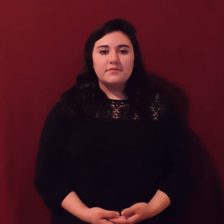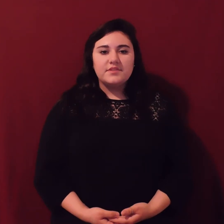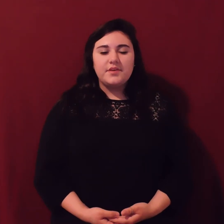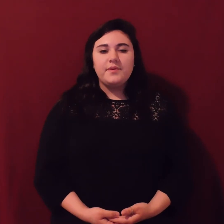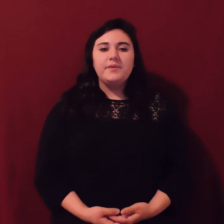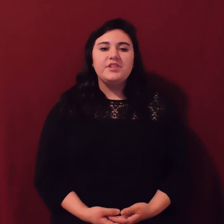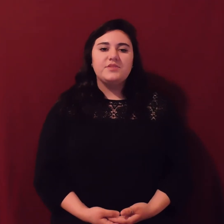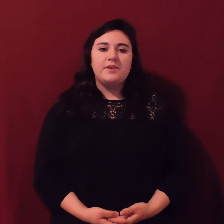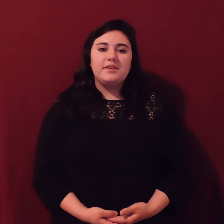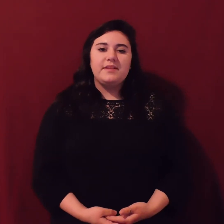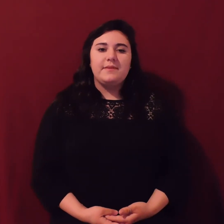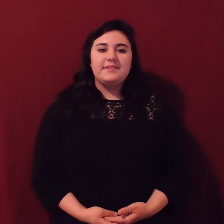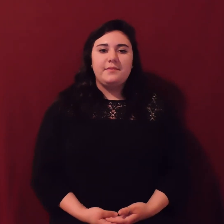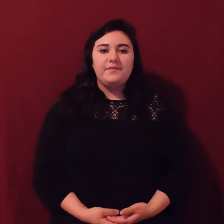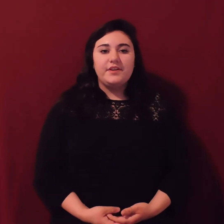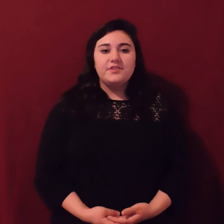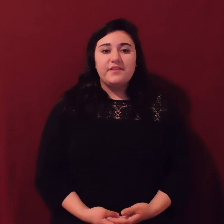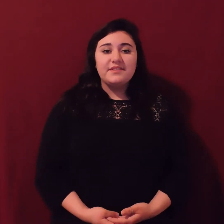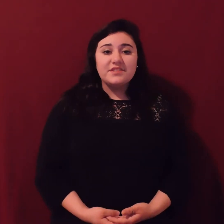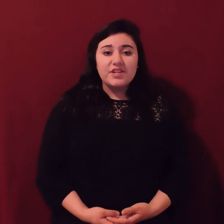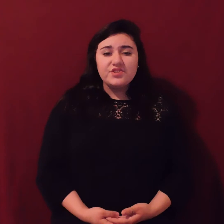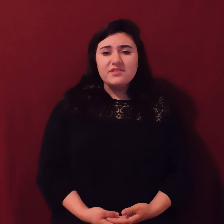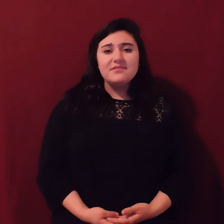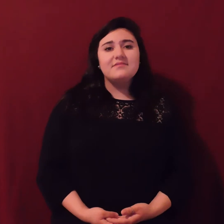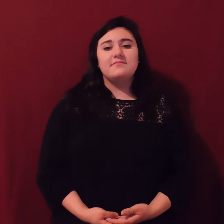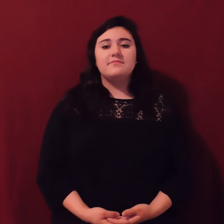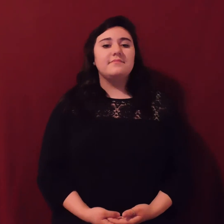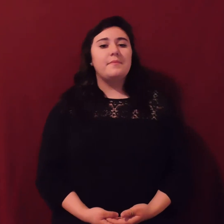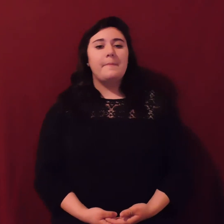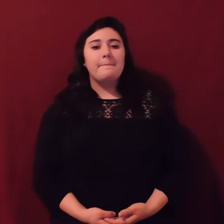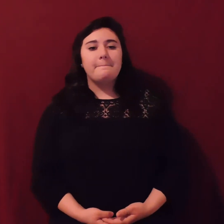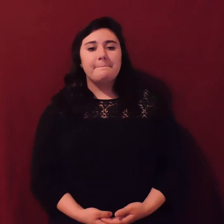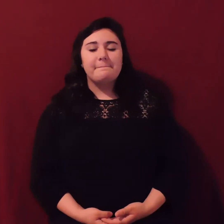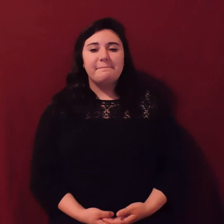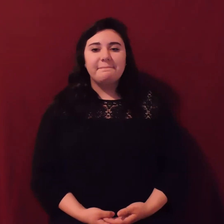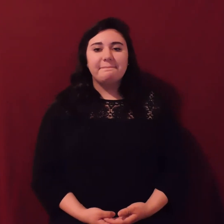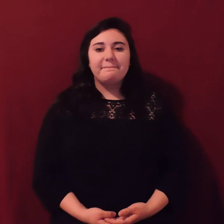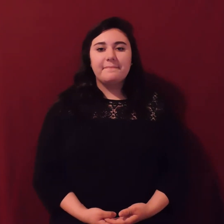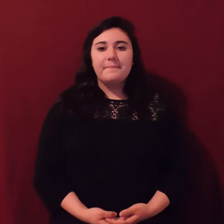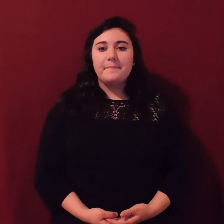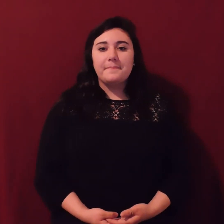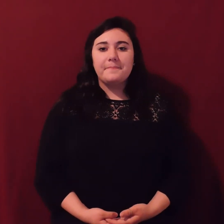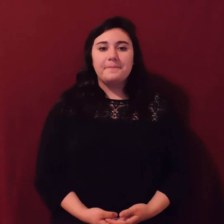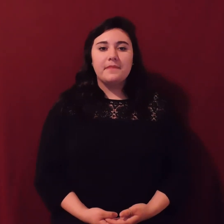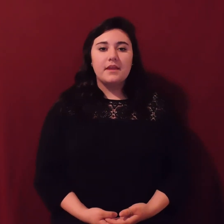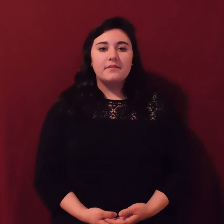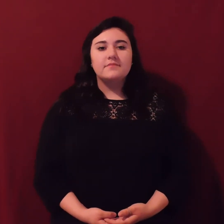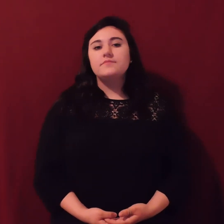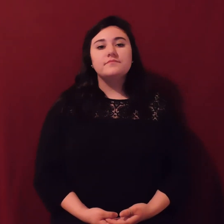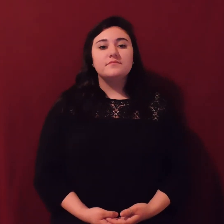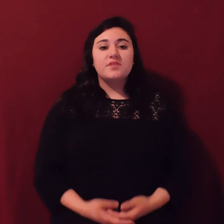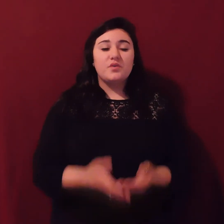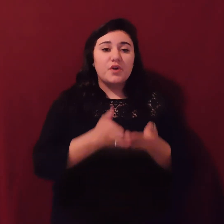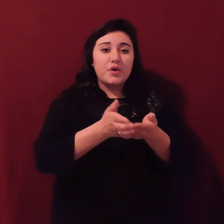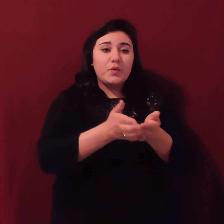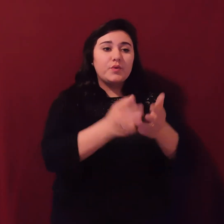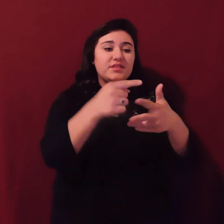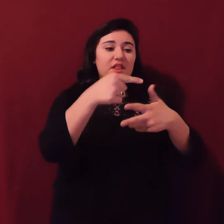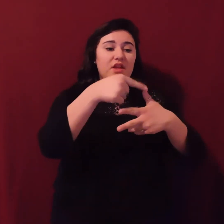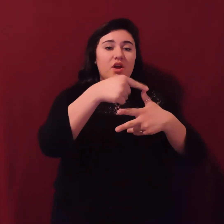So, we really just want it to be the best time of year. Do you have any suggestions? Well, if you're looking at a cruise in one of the Gulf Coast, the Atlantic Coast or down